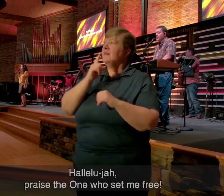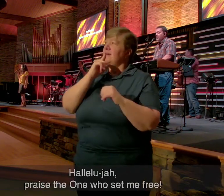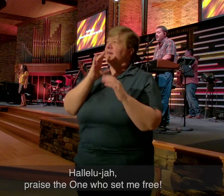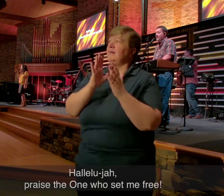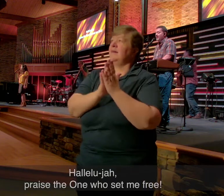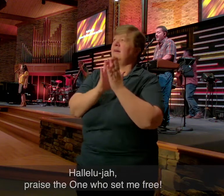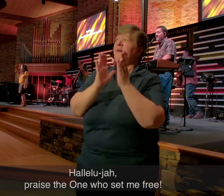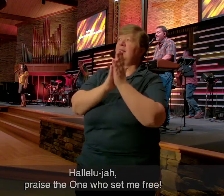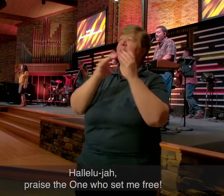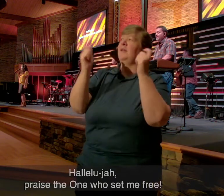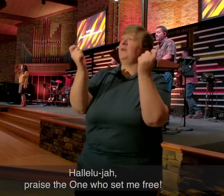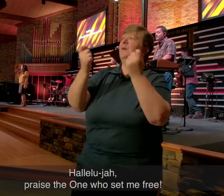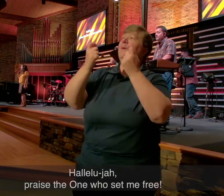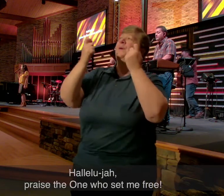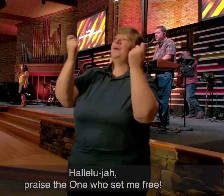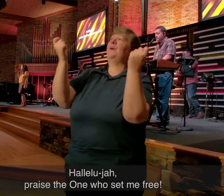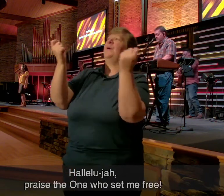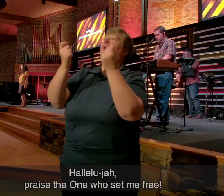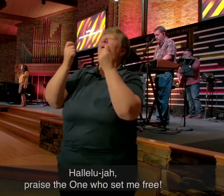Hallelujah